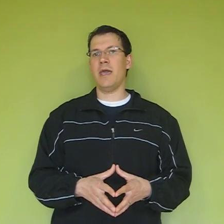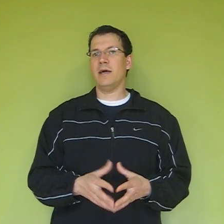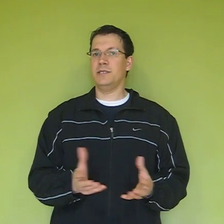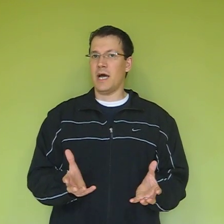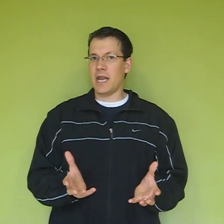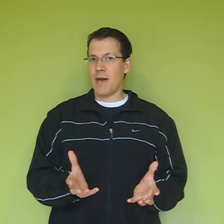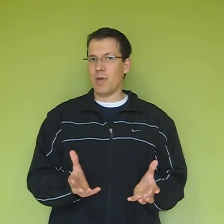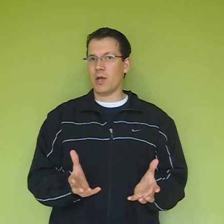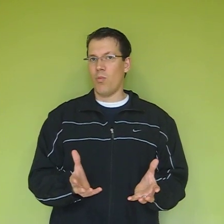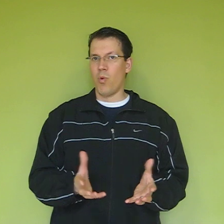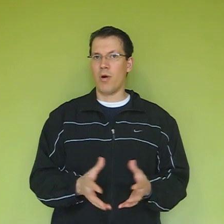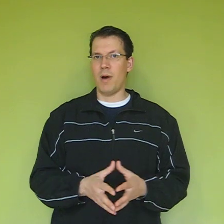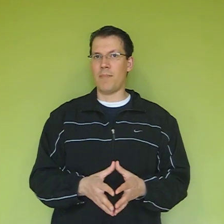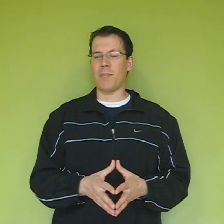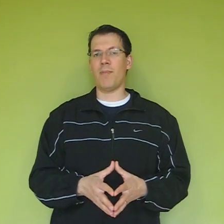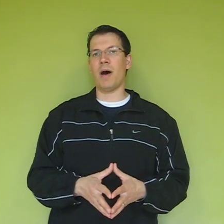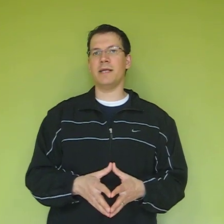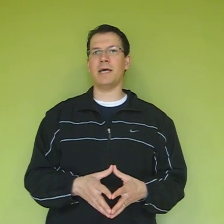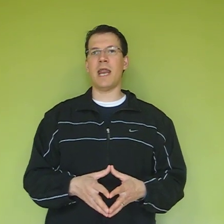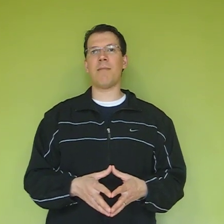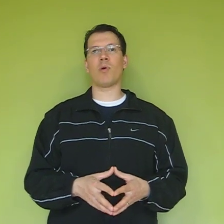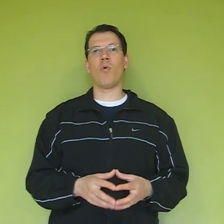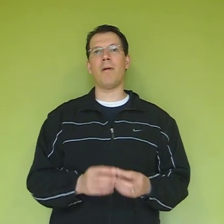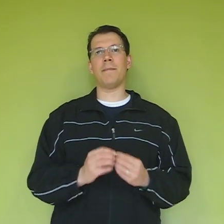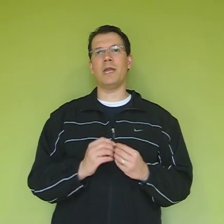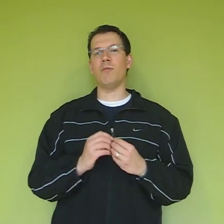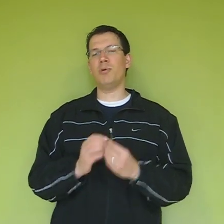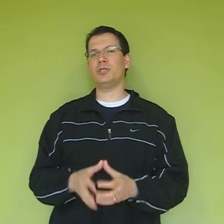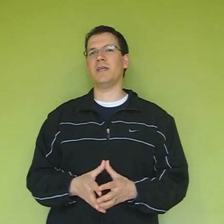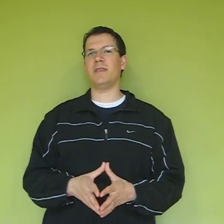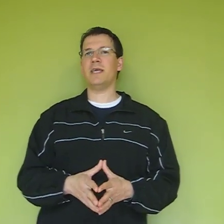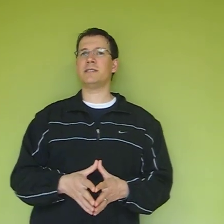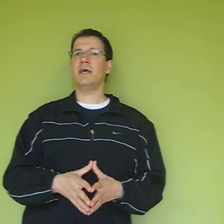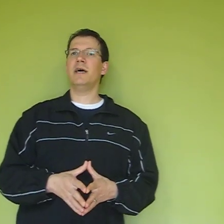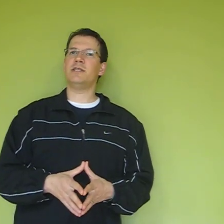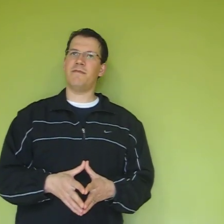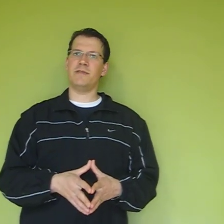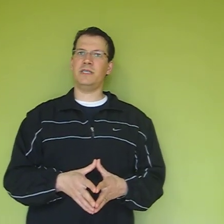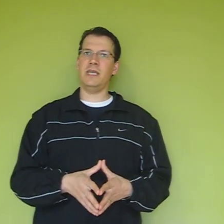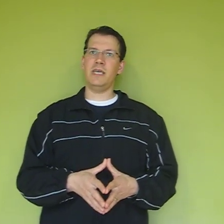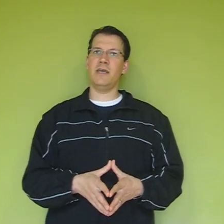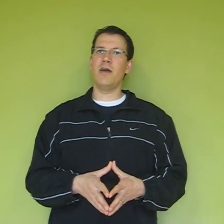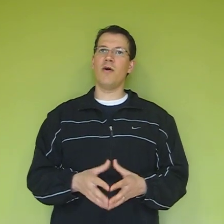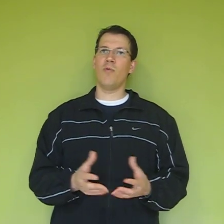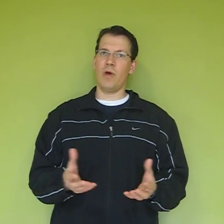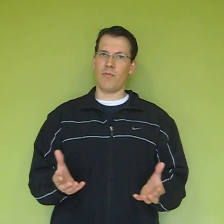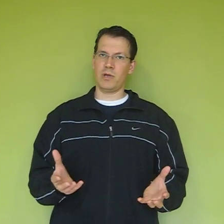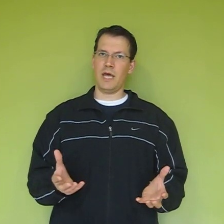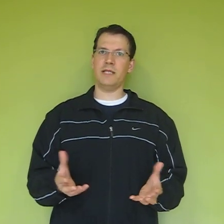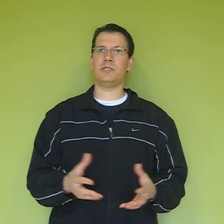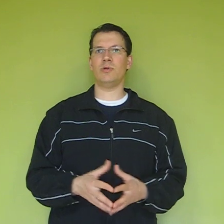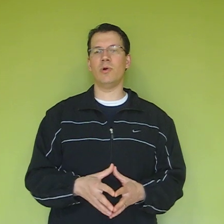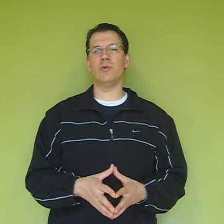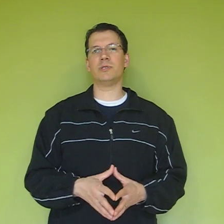dynamic warm-up, upper body dynamic warm-up and you're pushing things to fatigue when it relates to those